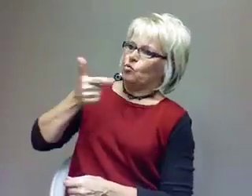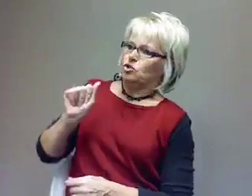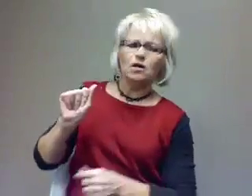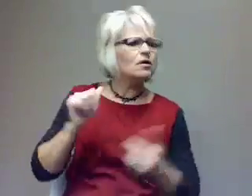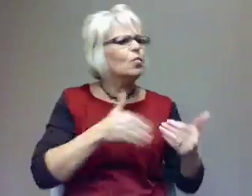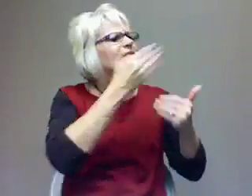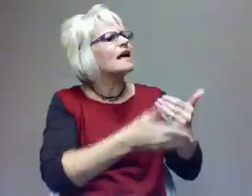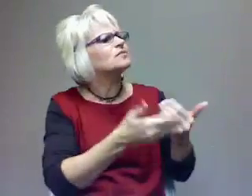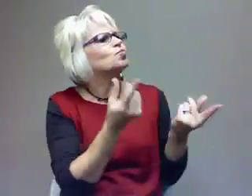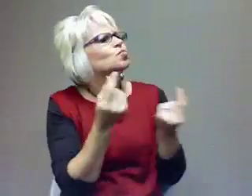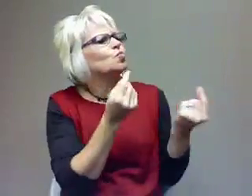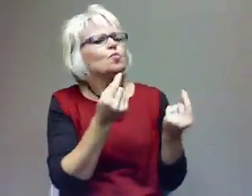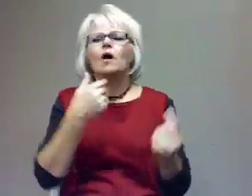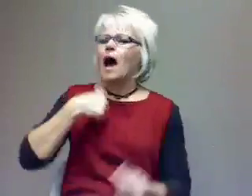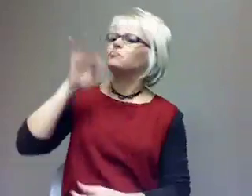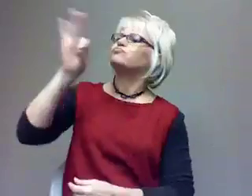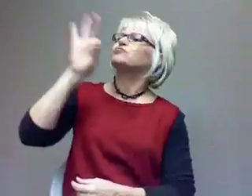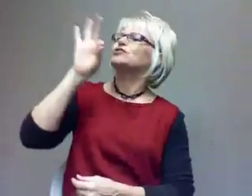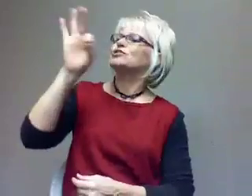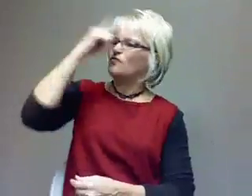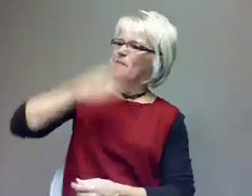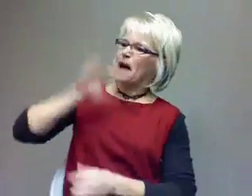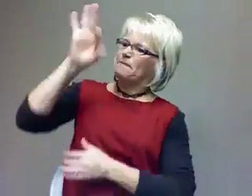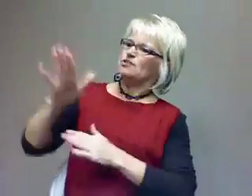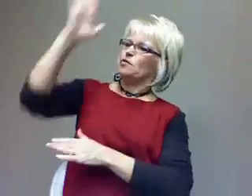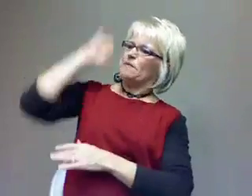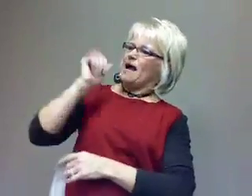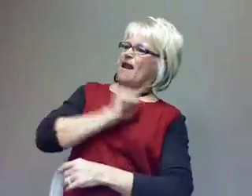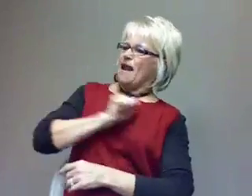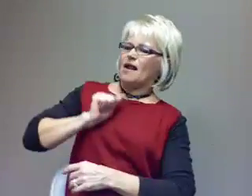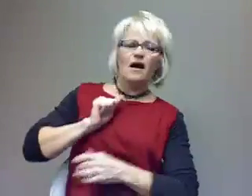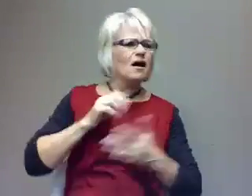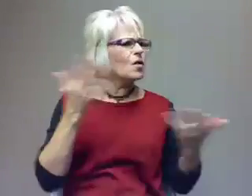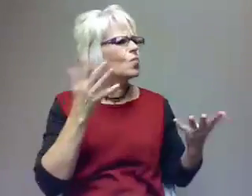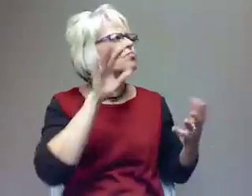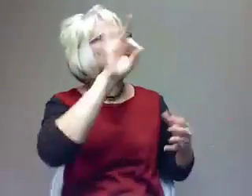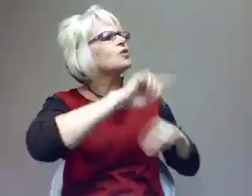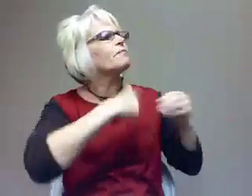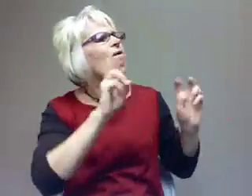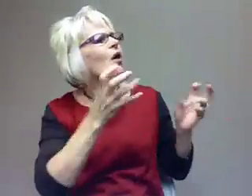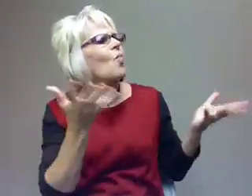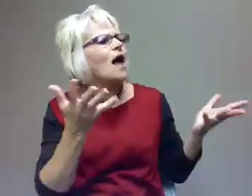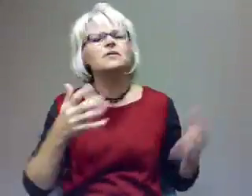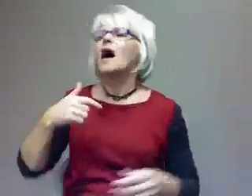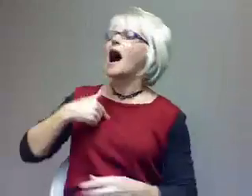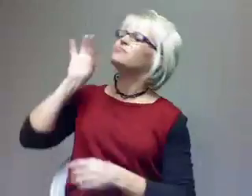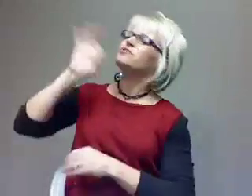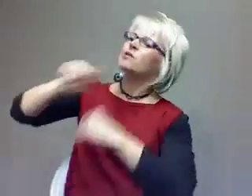I'm going to be preaching the next two Sundays for my pastor back in Atlanta. He said, Oh, cool. What are you preaching on? I said, Well, the series is on the glory of God and the human